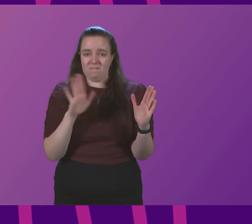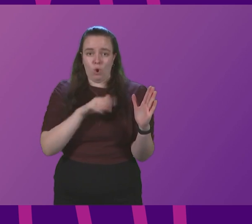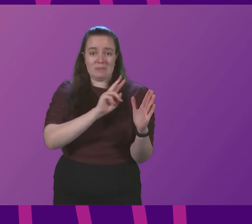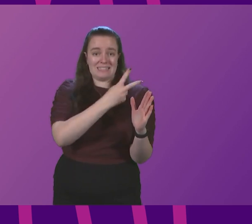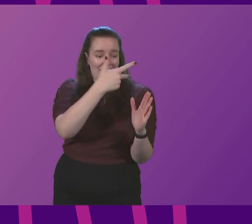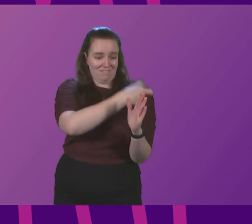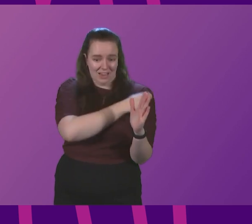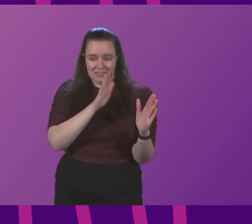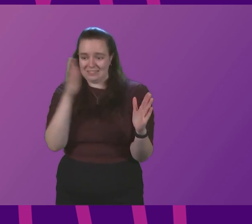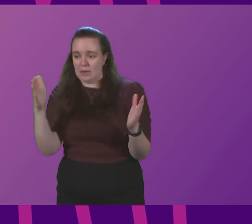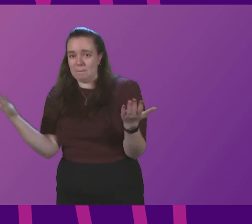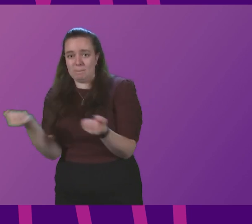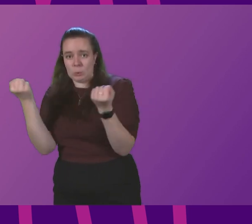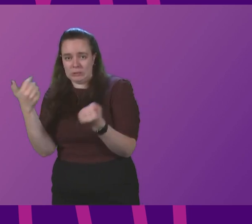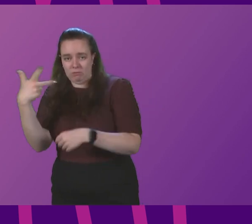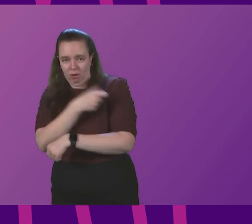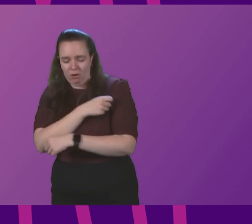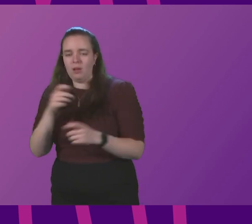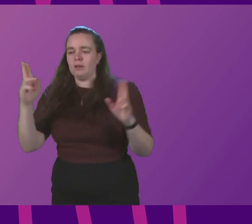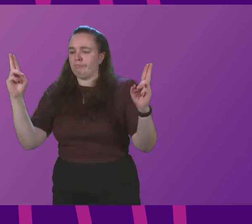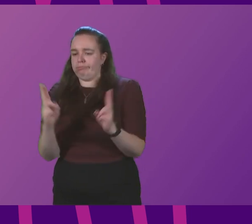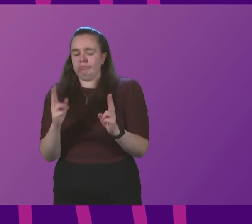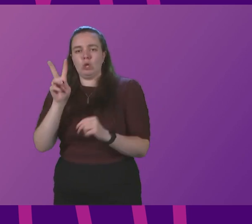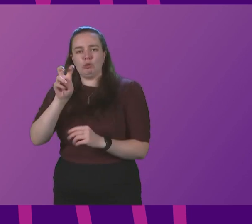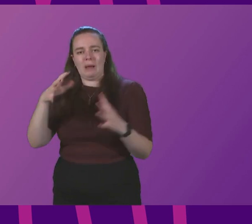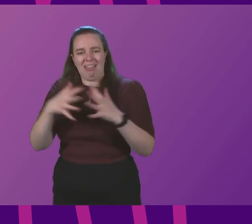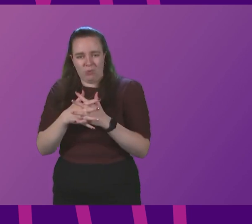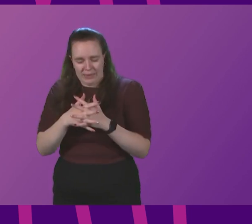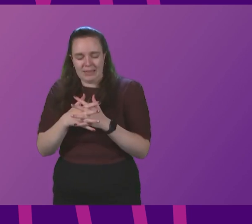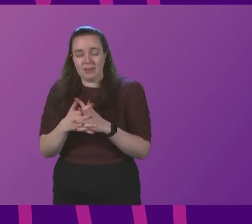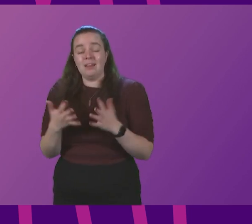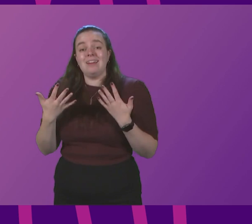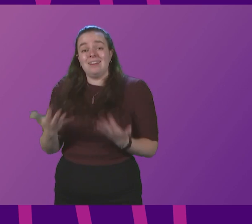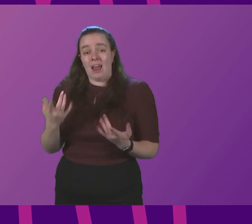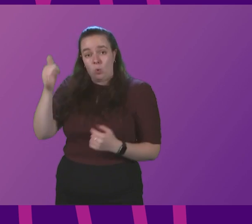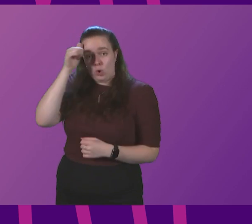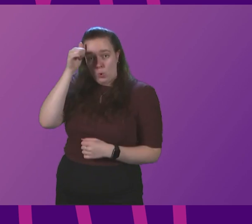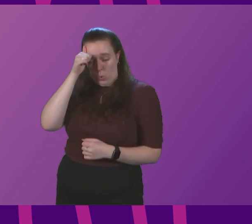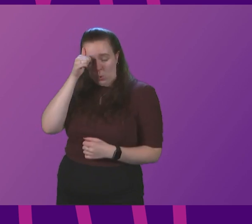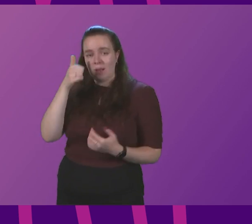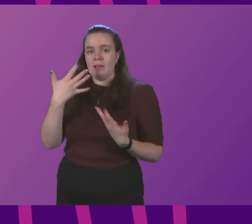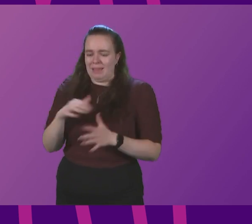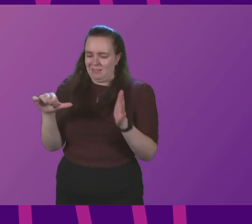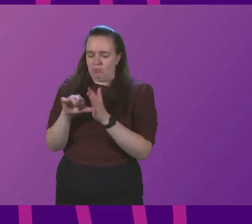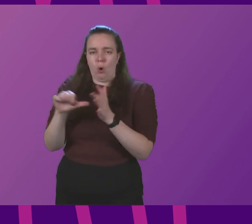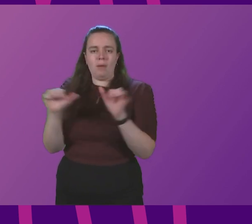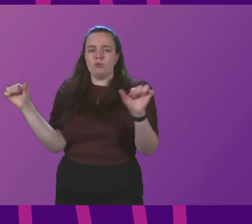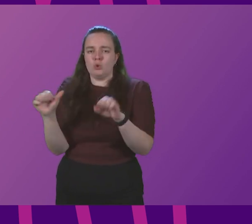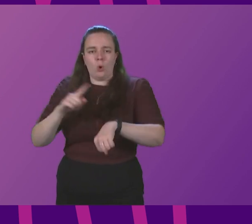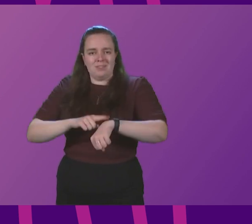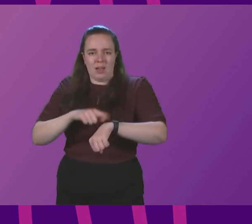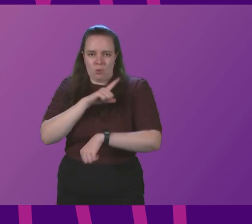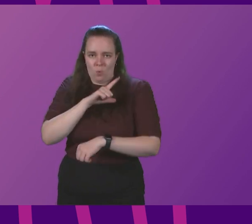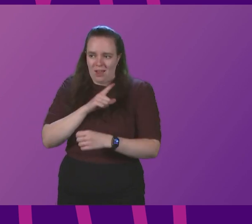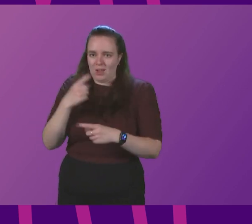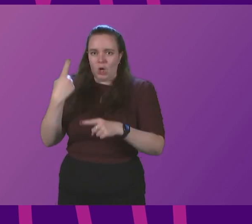second doses and boosters to a 12-week gap. As we now know, we had that problem for a short period because we